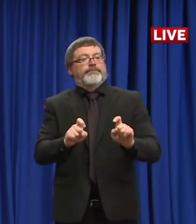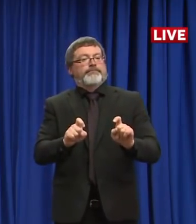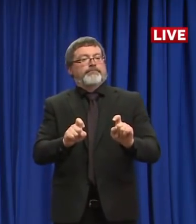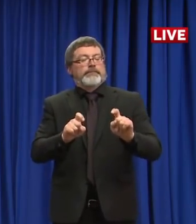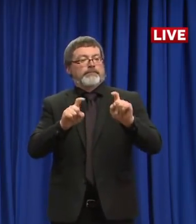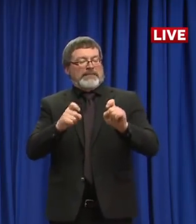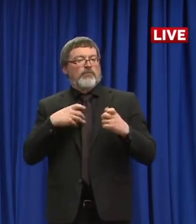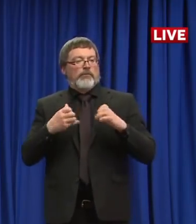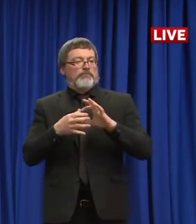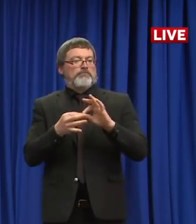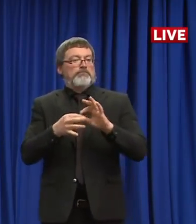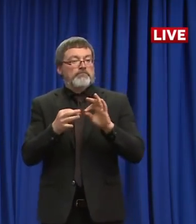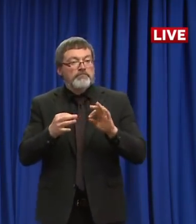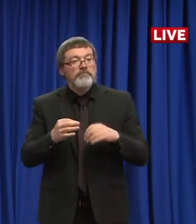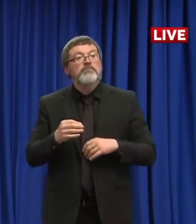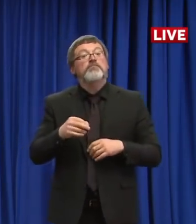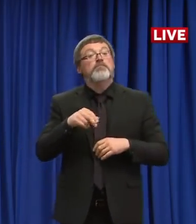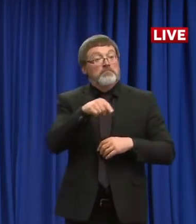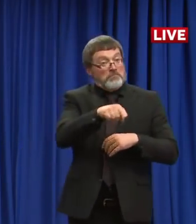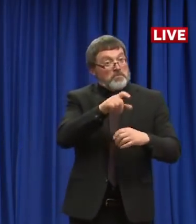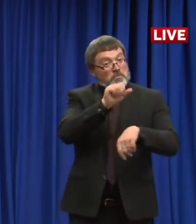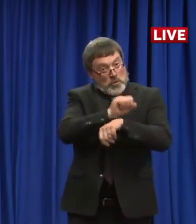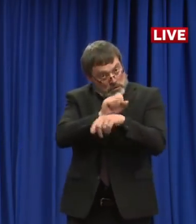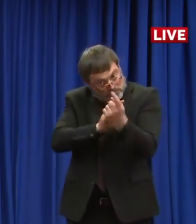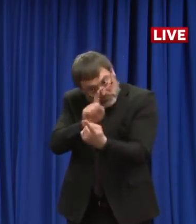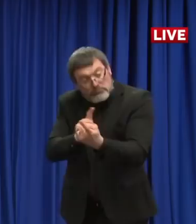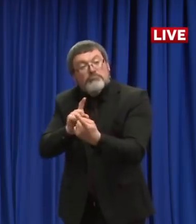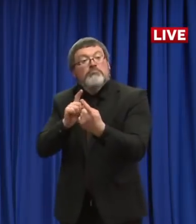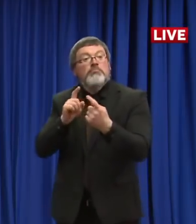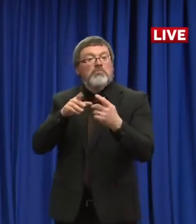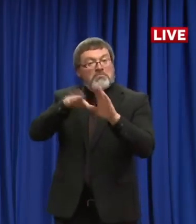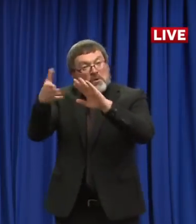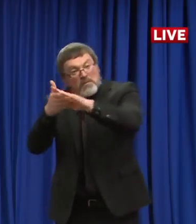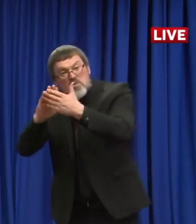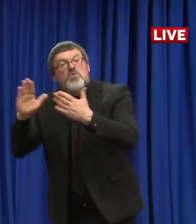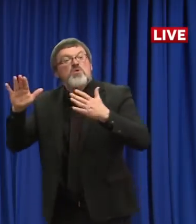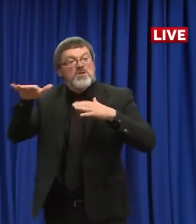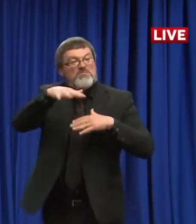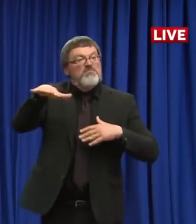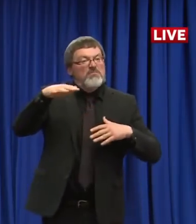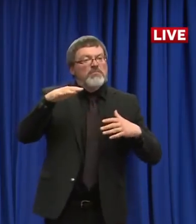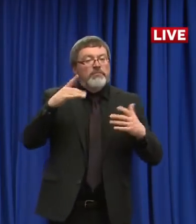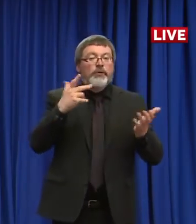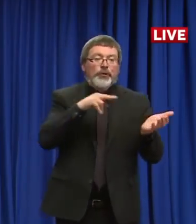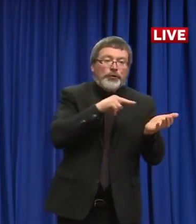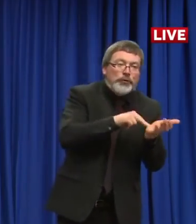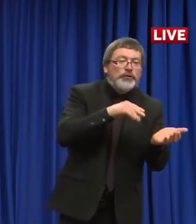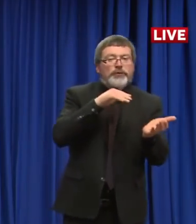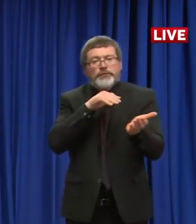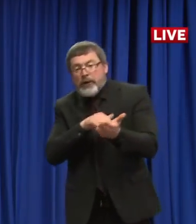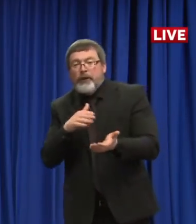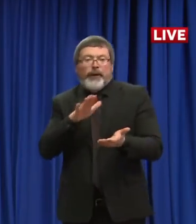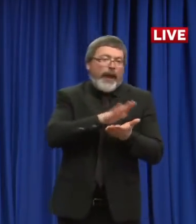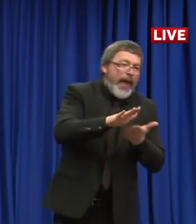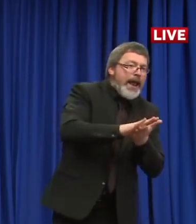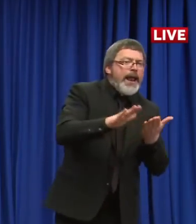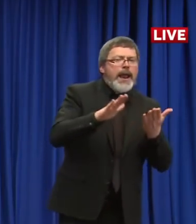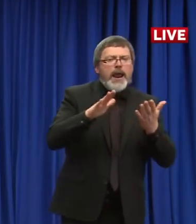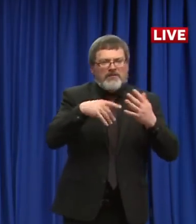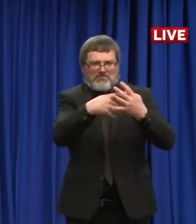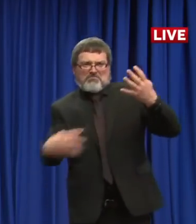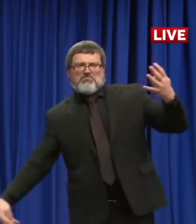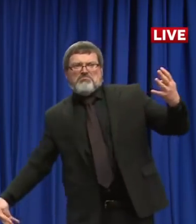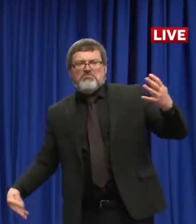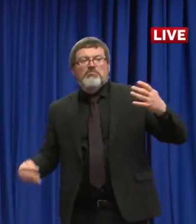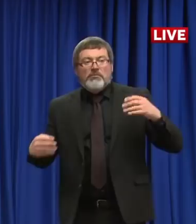front lines of long-term care facilities from nurses who take care of residents to the janitors who ensure that the facilities are sanitized and clean. They all